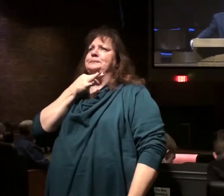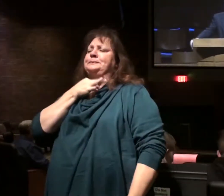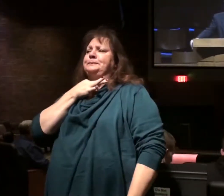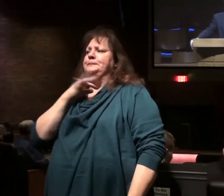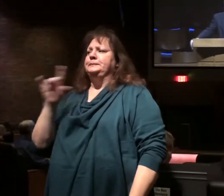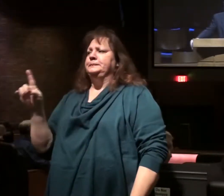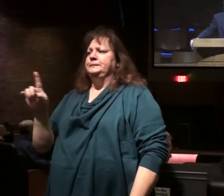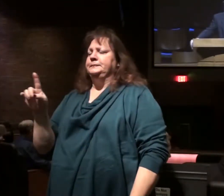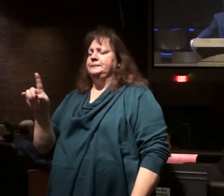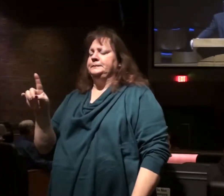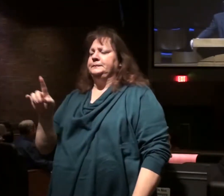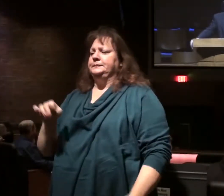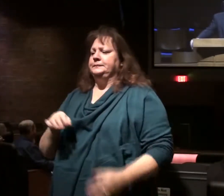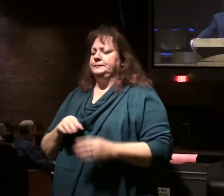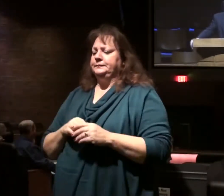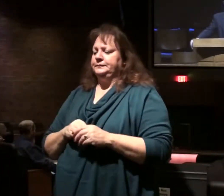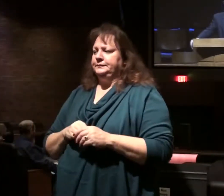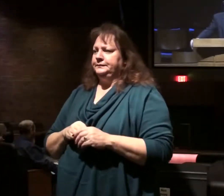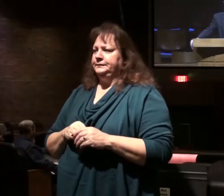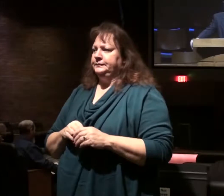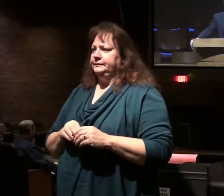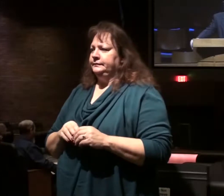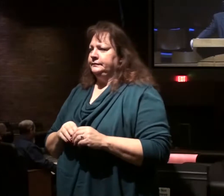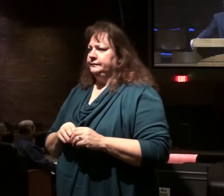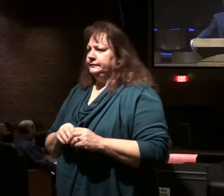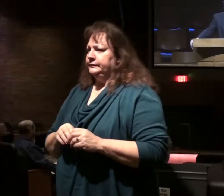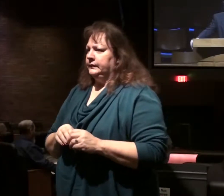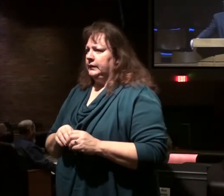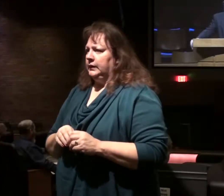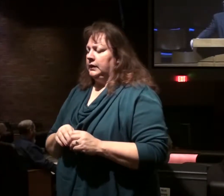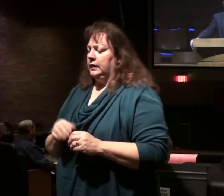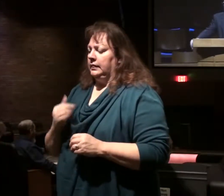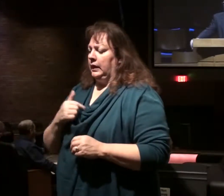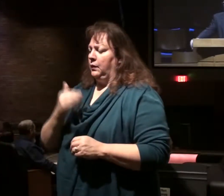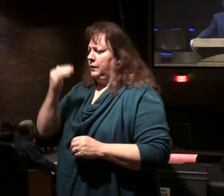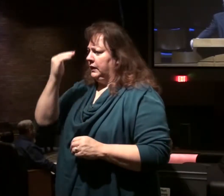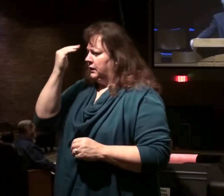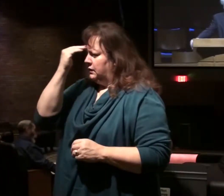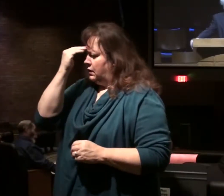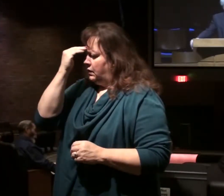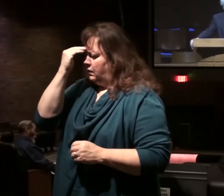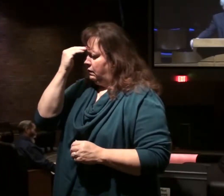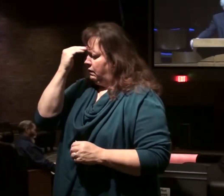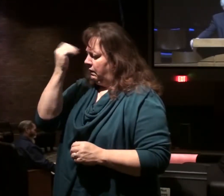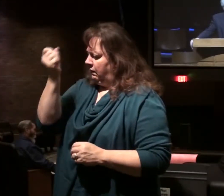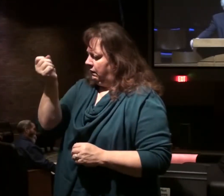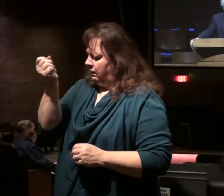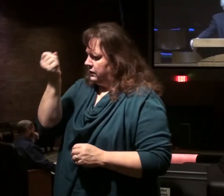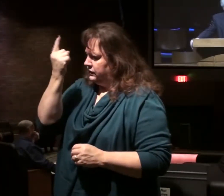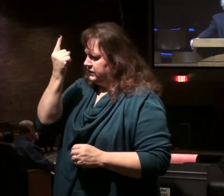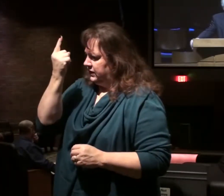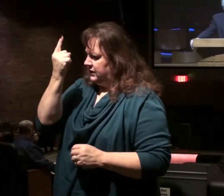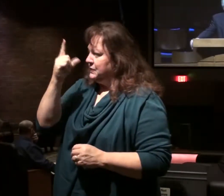about future things. And then we might come to know and understand and appreciate our God more